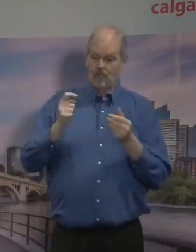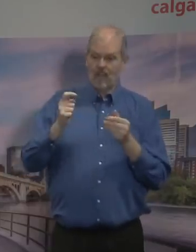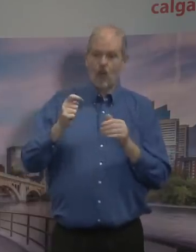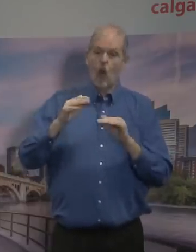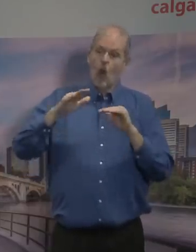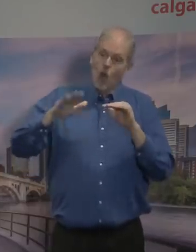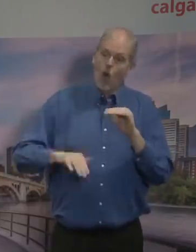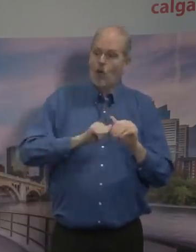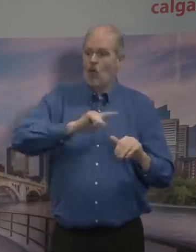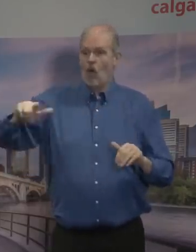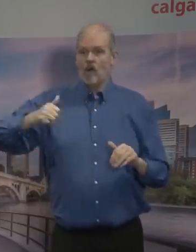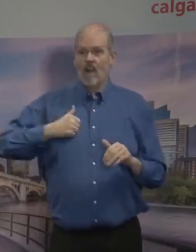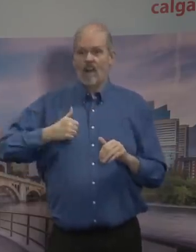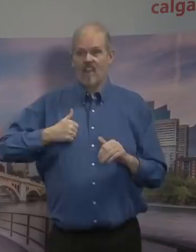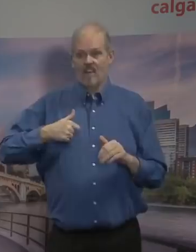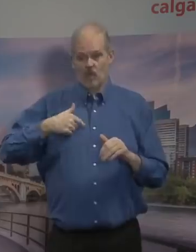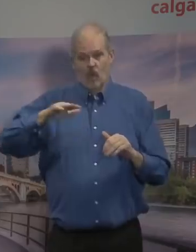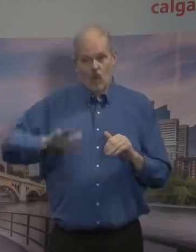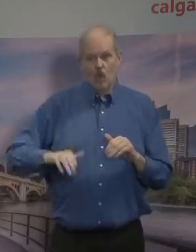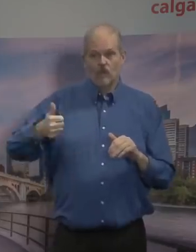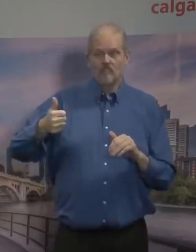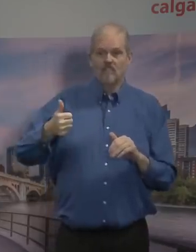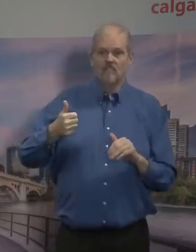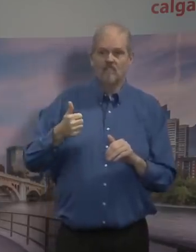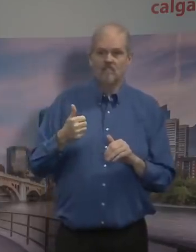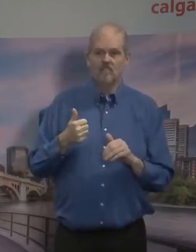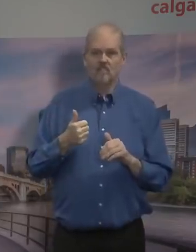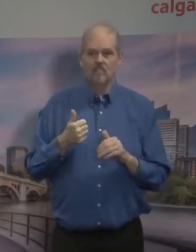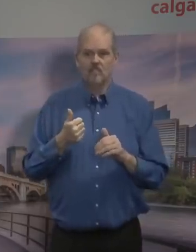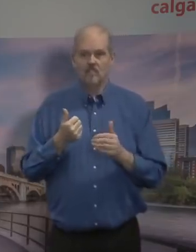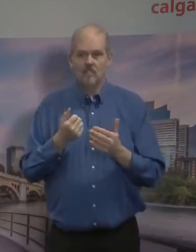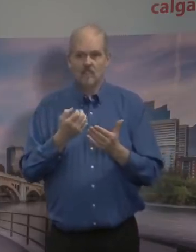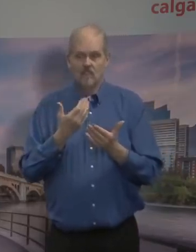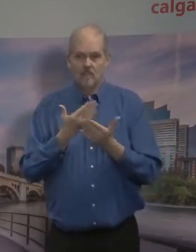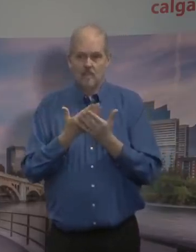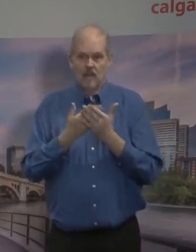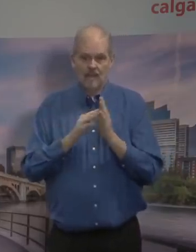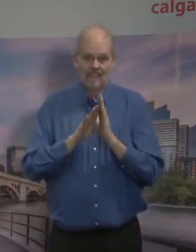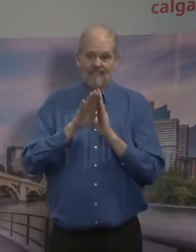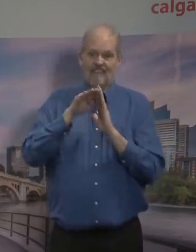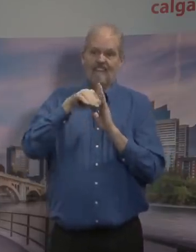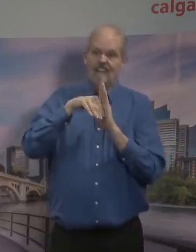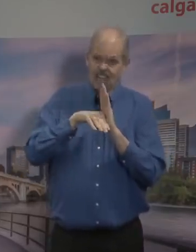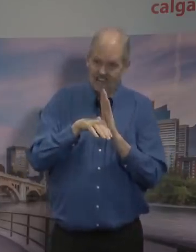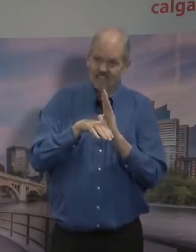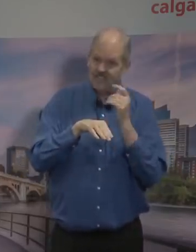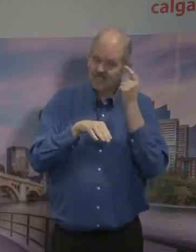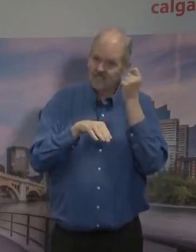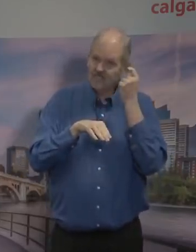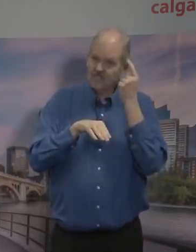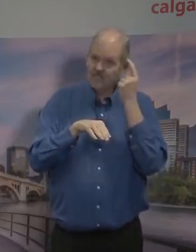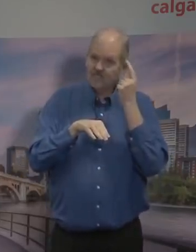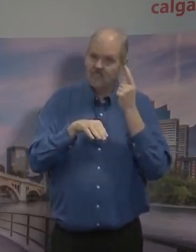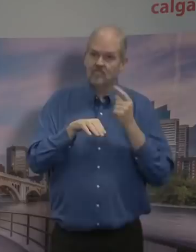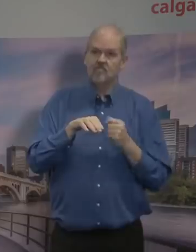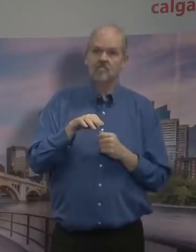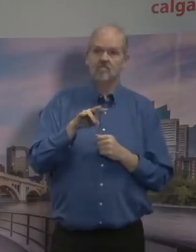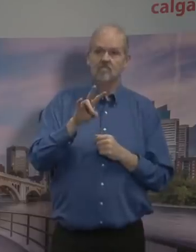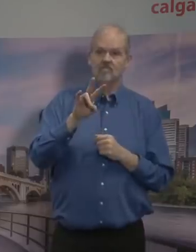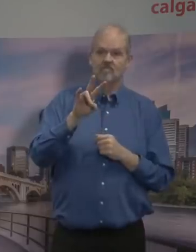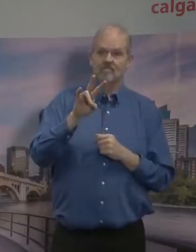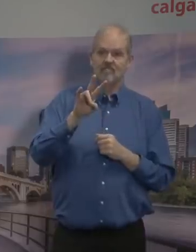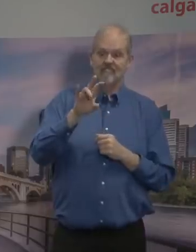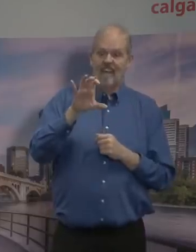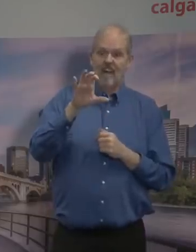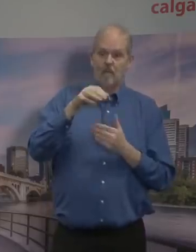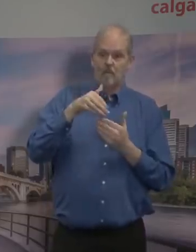And over the last couple of years since the economic downturn, we found over 700 million dollars in savings and efficiencies that have been